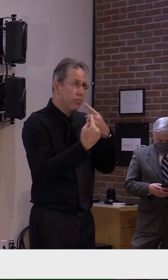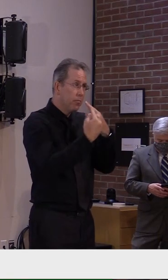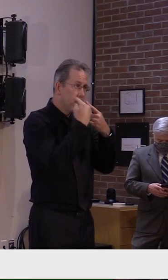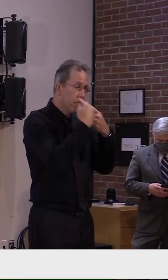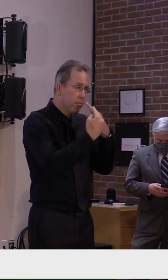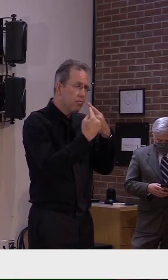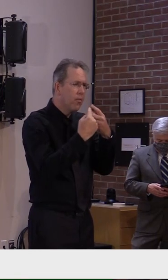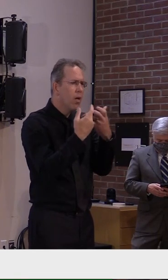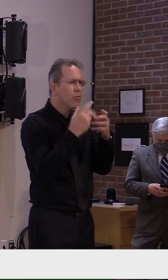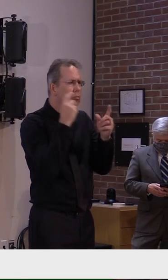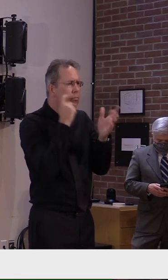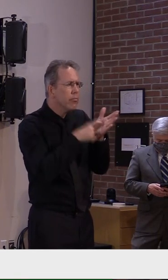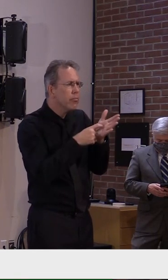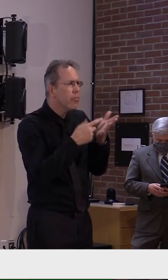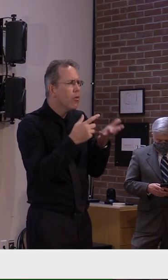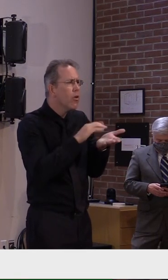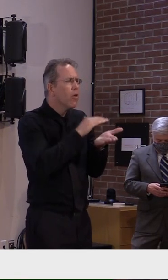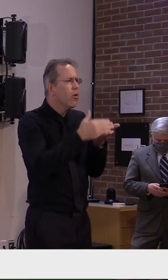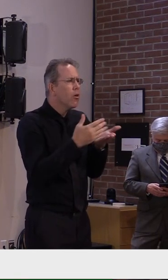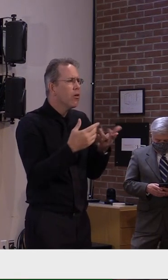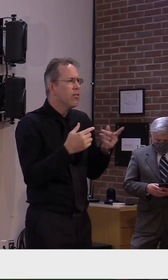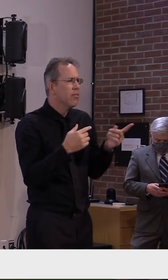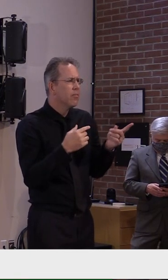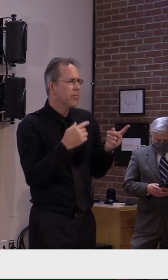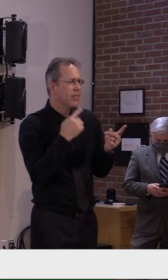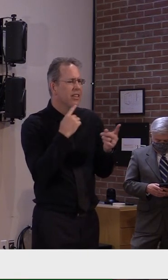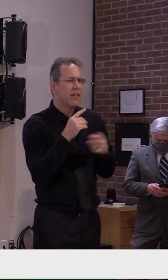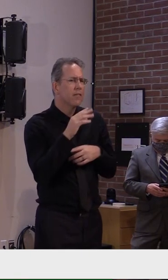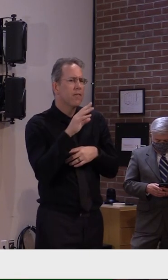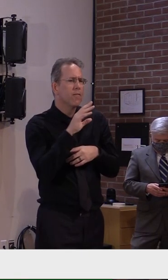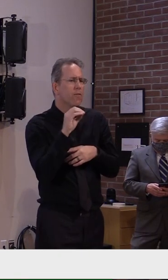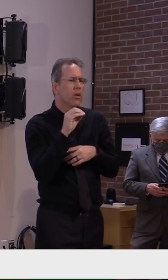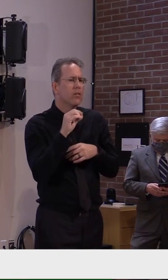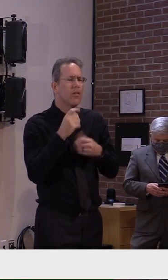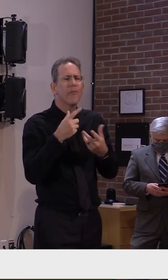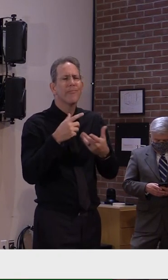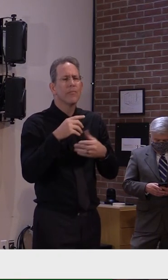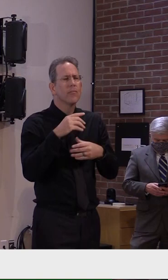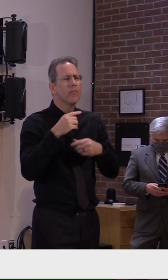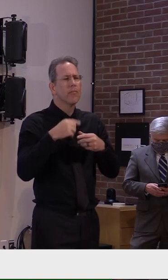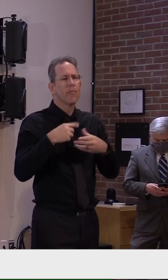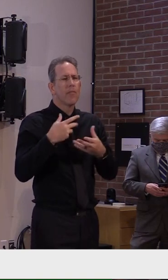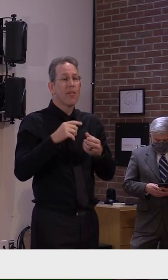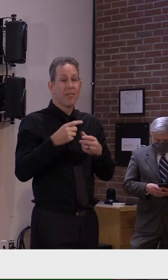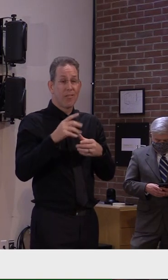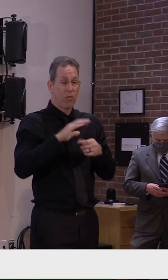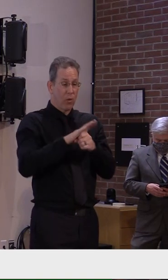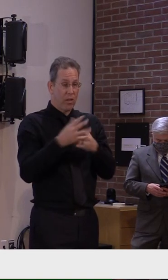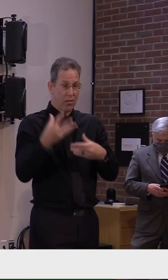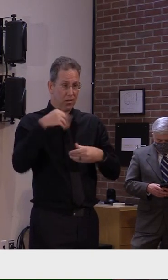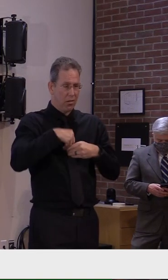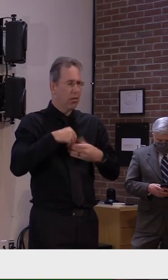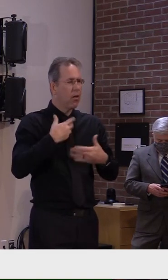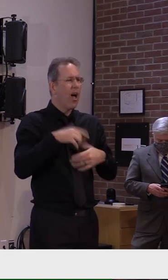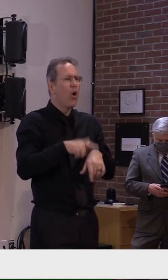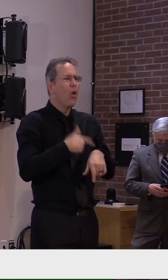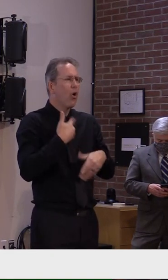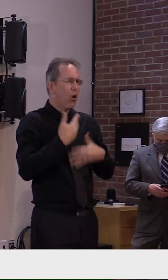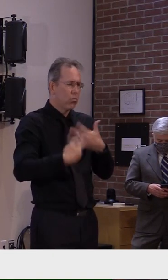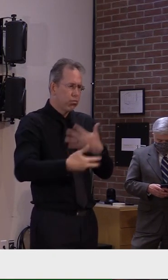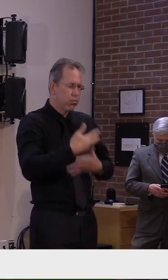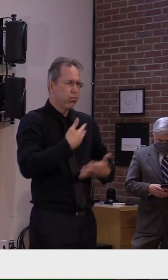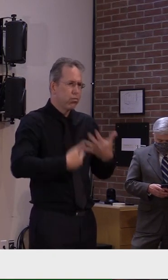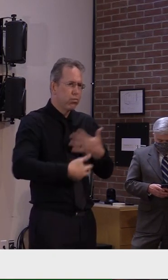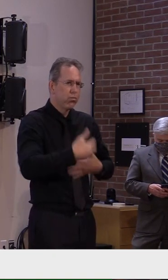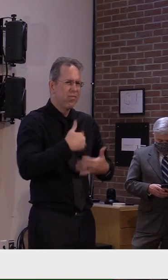40 cycles um but some people claim or some groups claim that 30 cycles would be more accurate